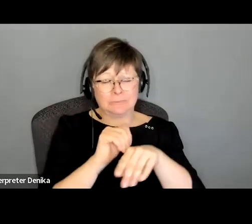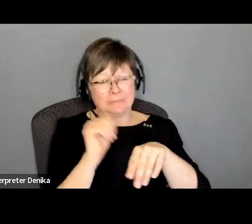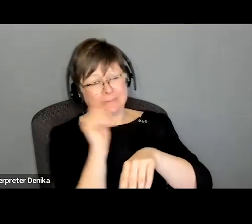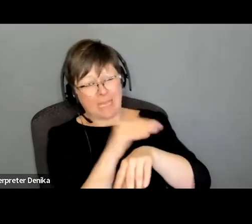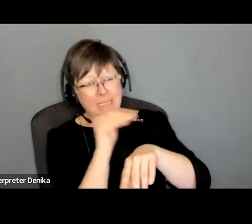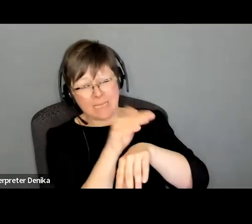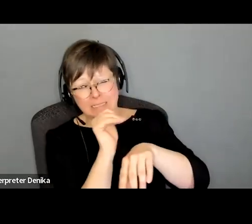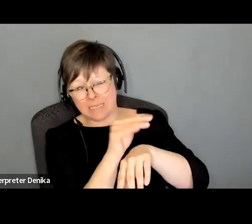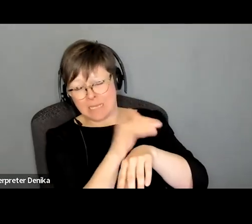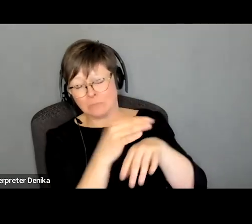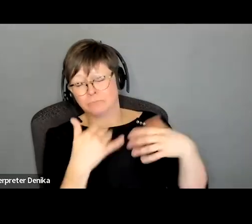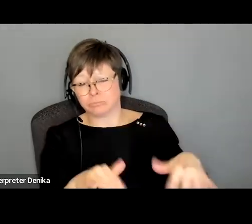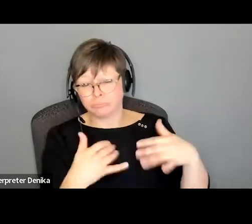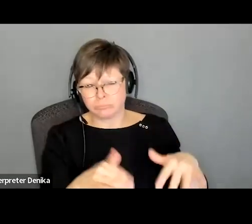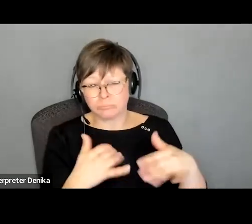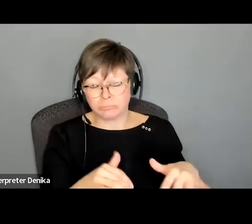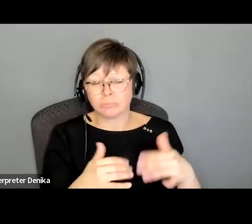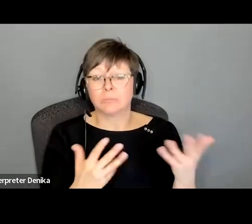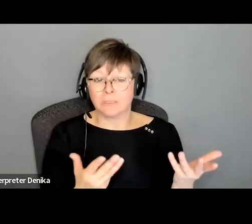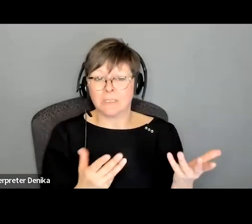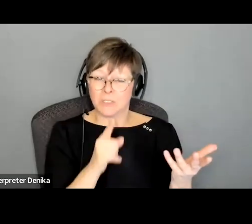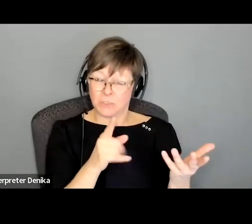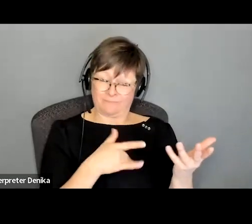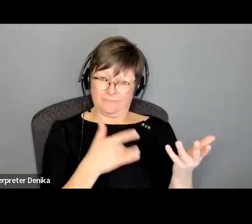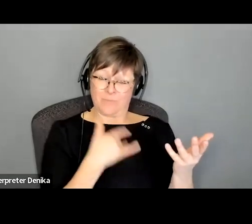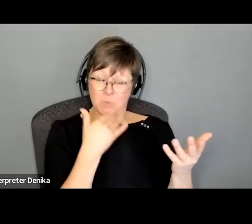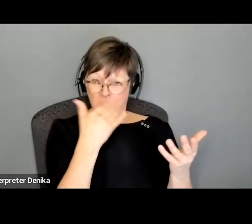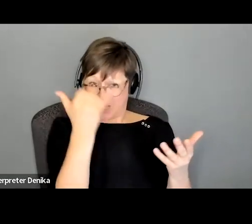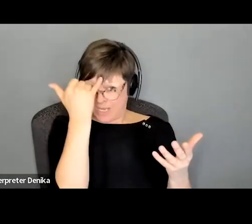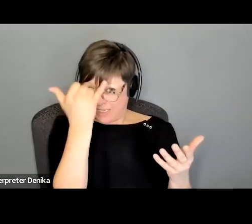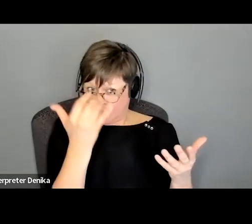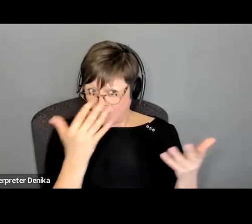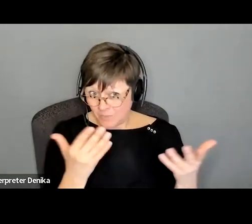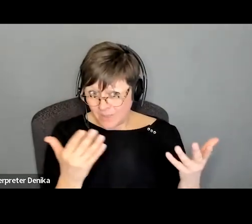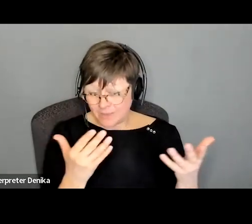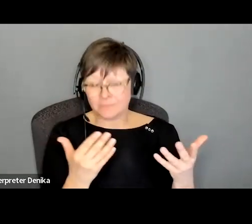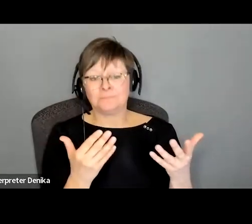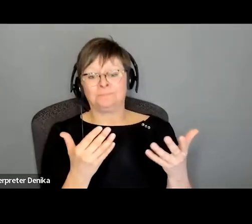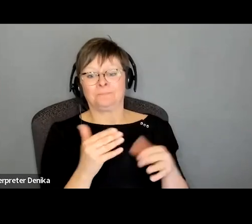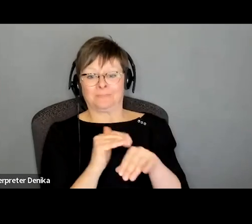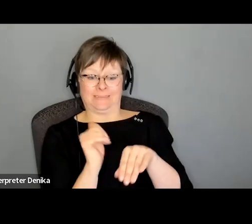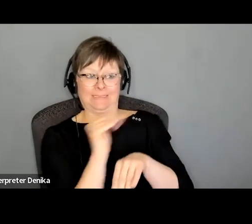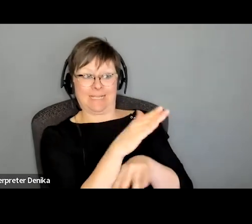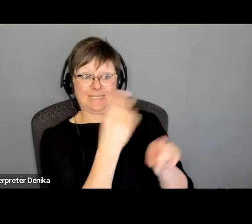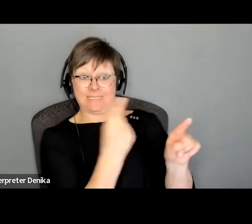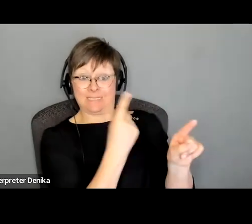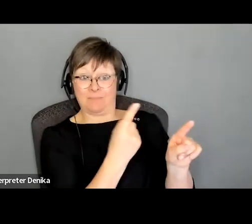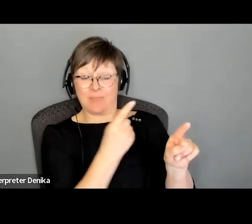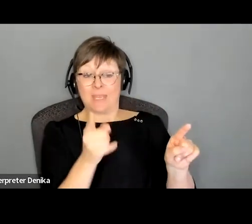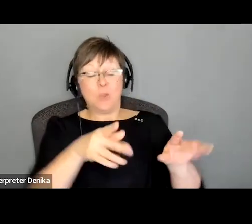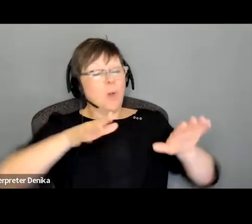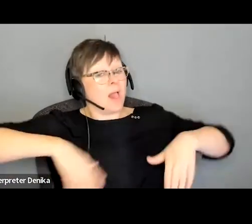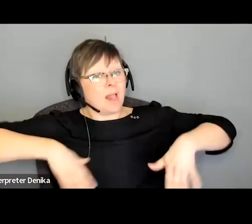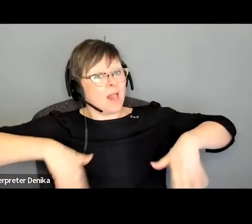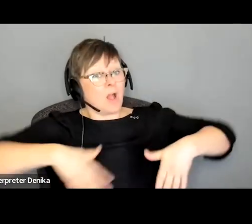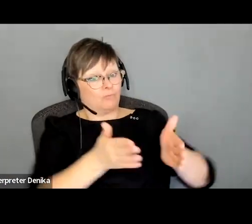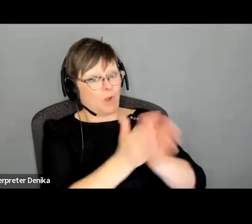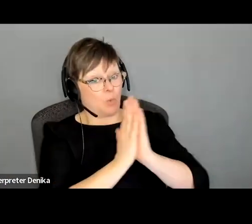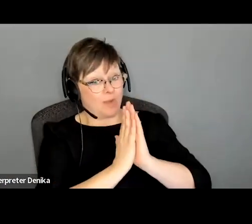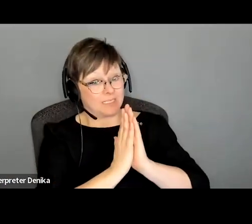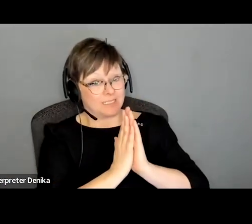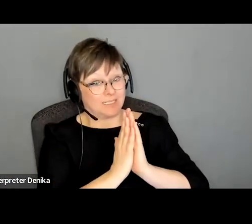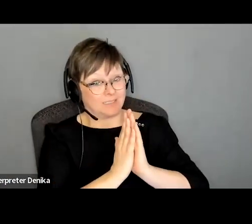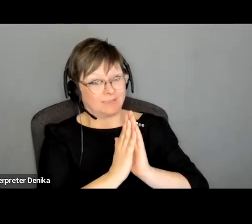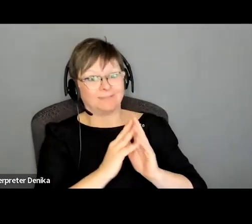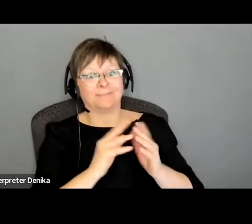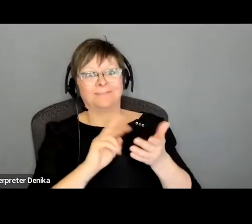is it um advisable or not advisable to submit to something where you've not been requested like crashing an